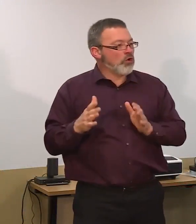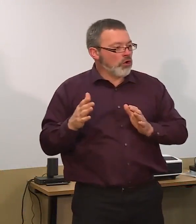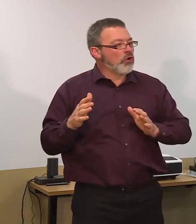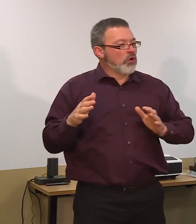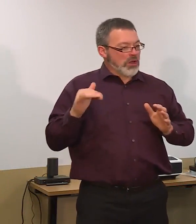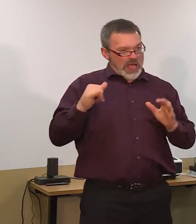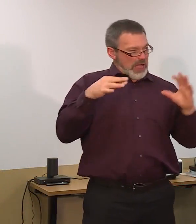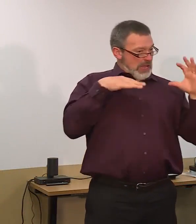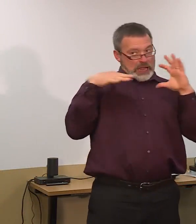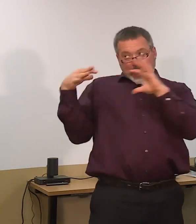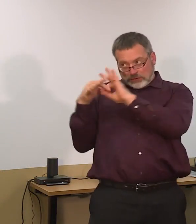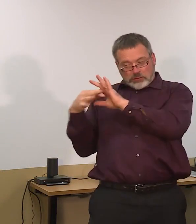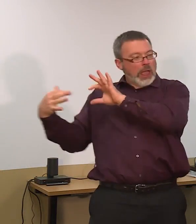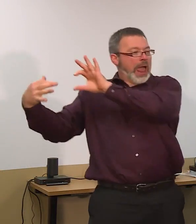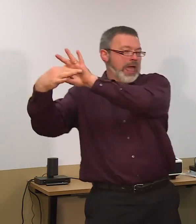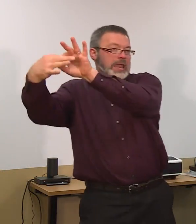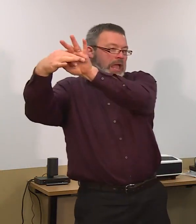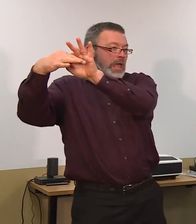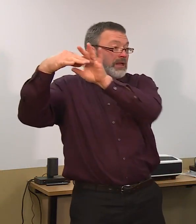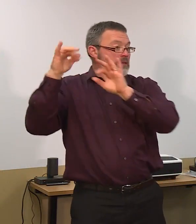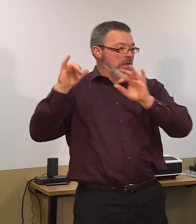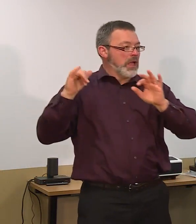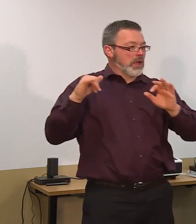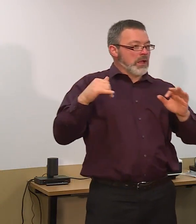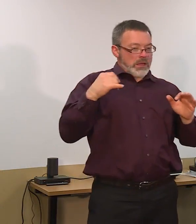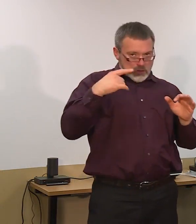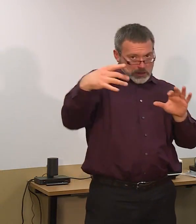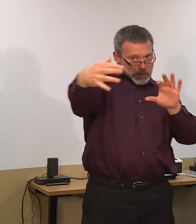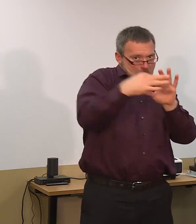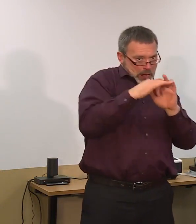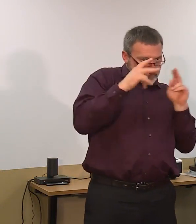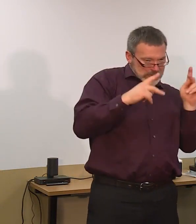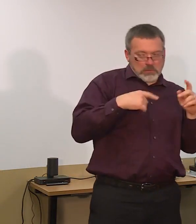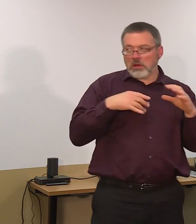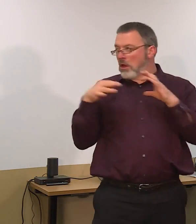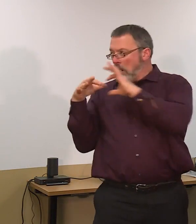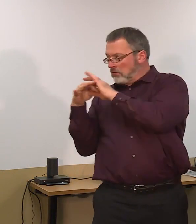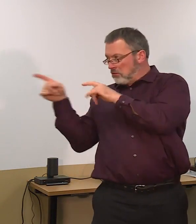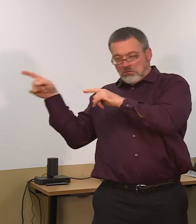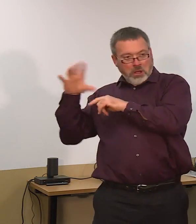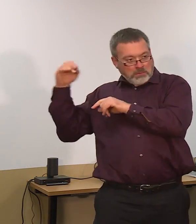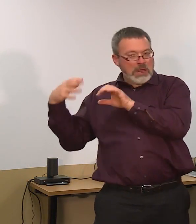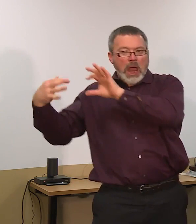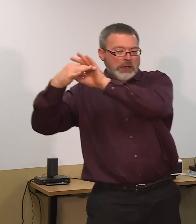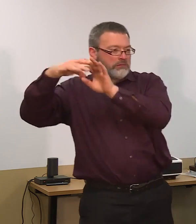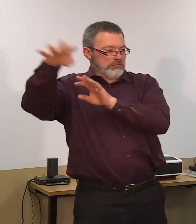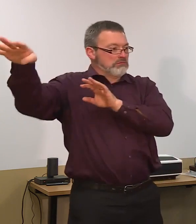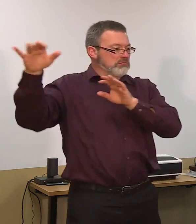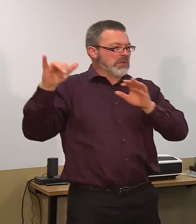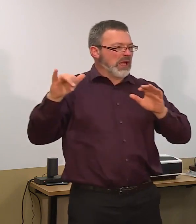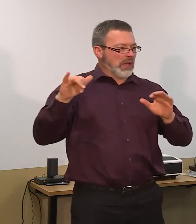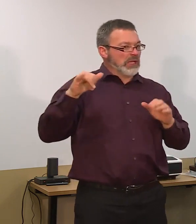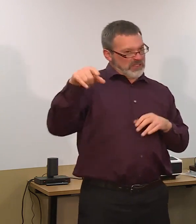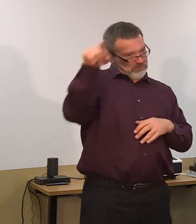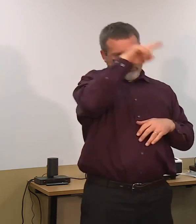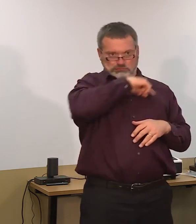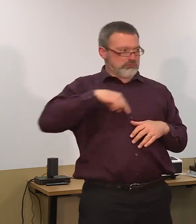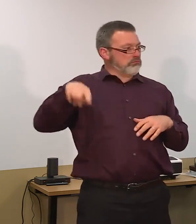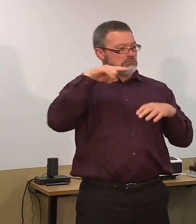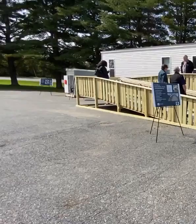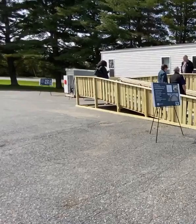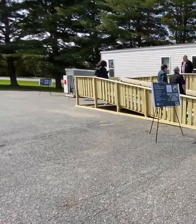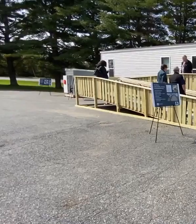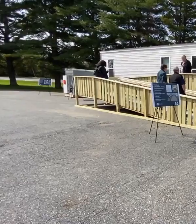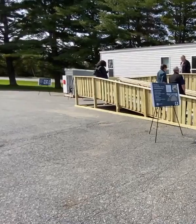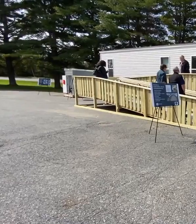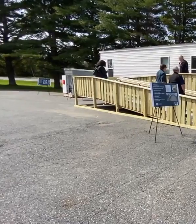know of a contractor who might be available, a fuel dealer out there who might be able to help get these people the heat they need to get through the